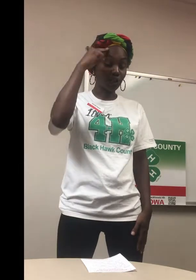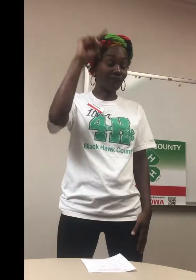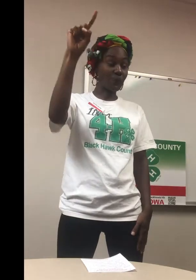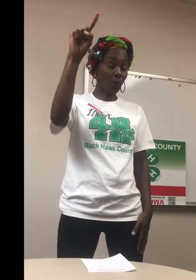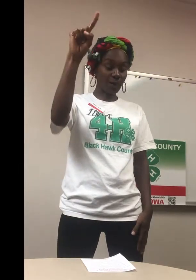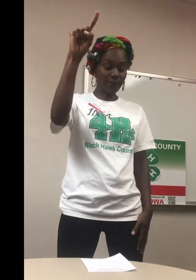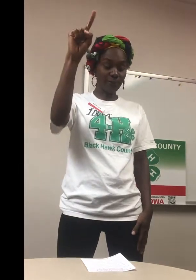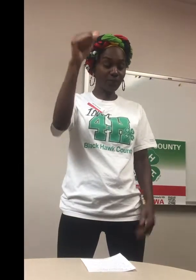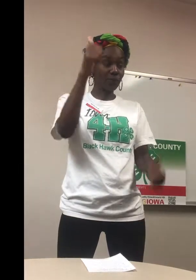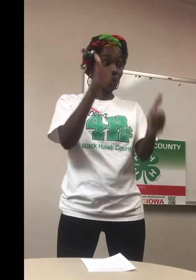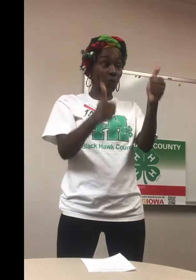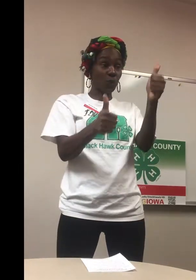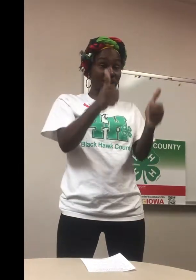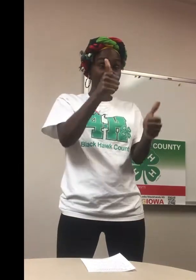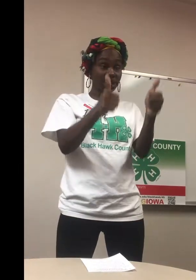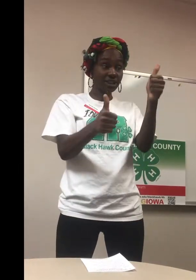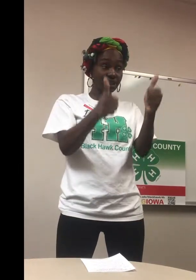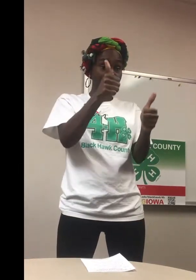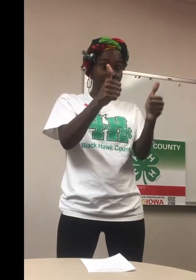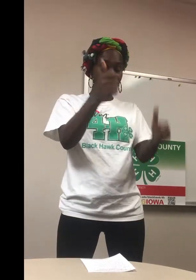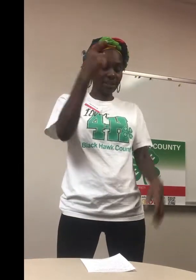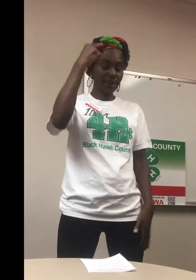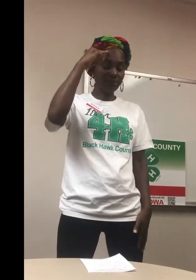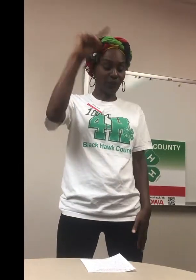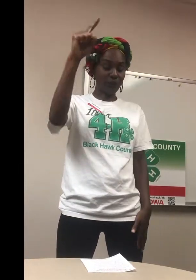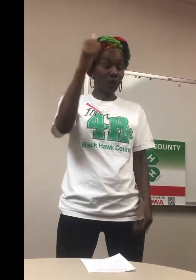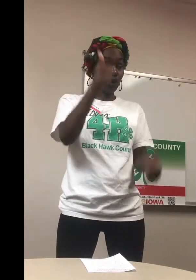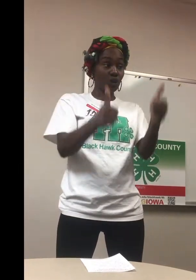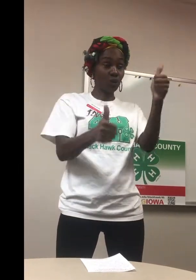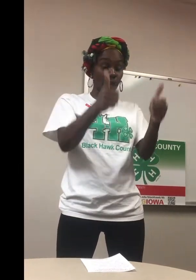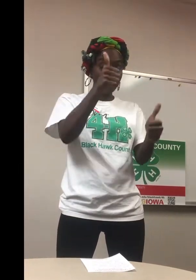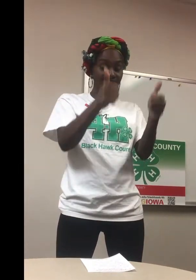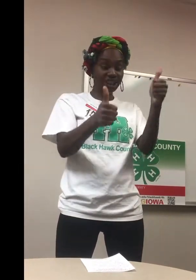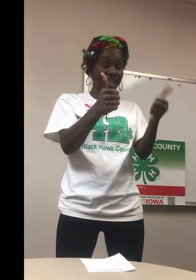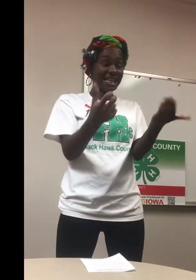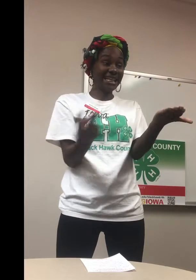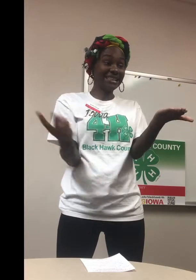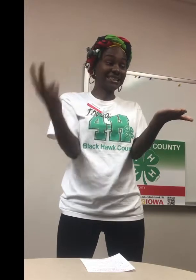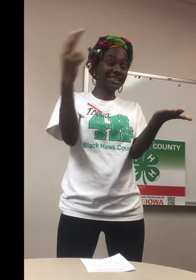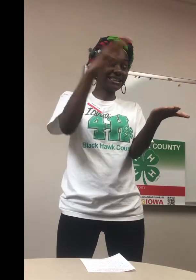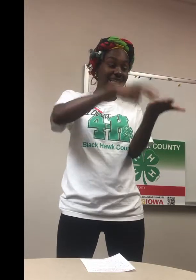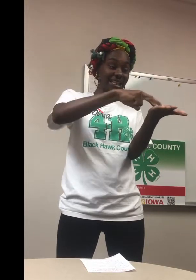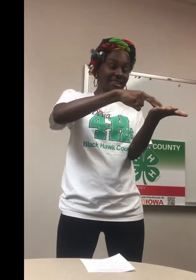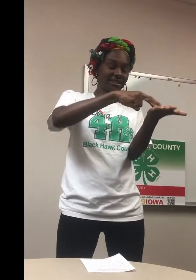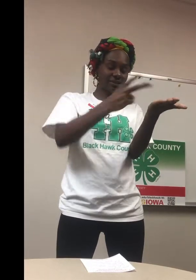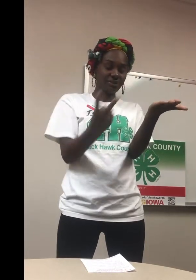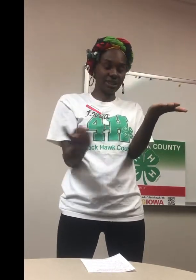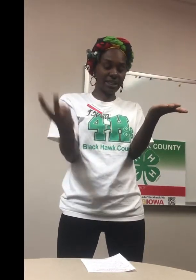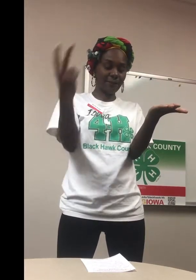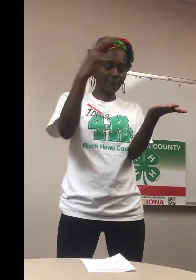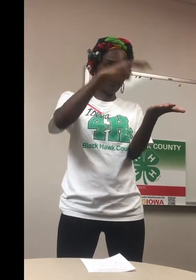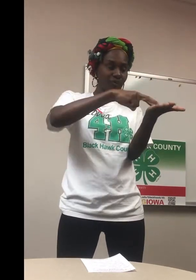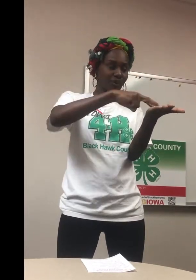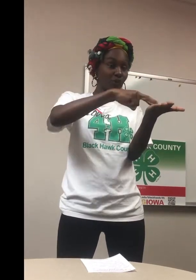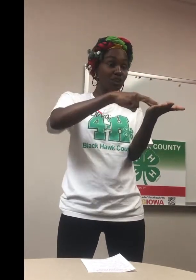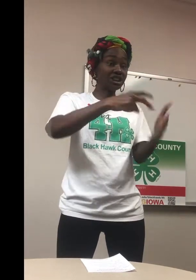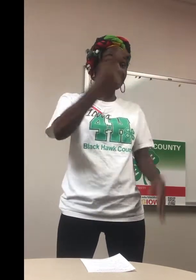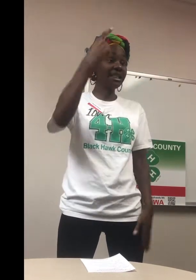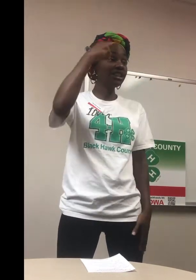do for which. Yep, so for which it stands. So stand up. For which it stands.